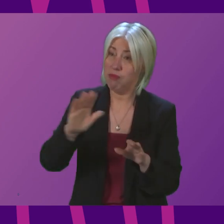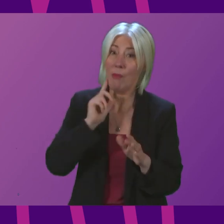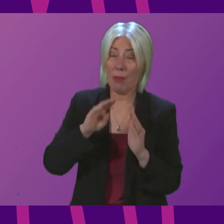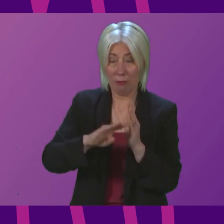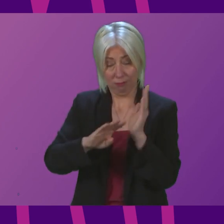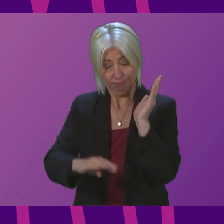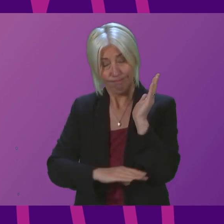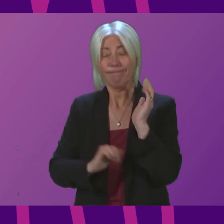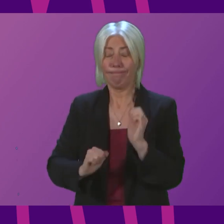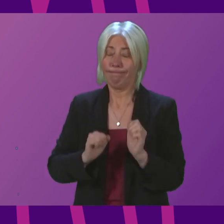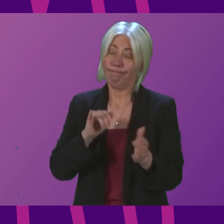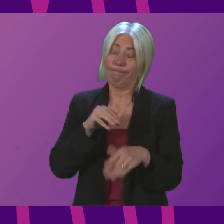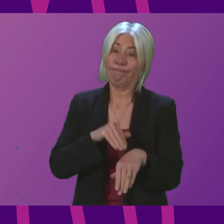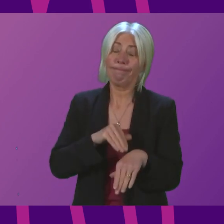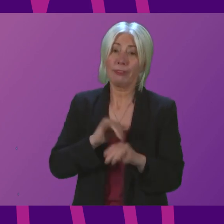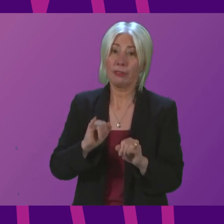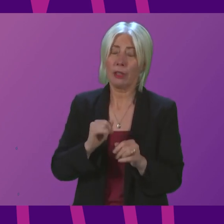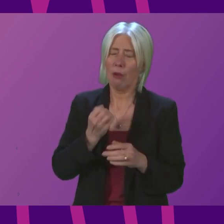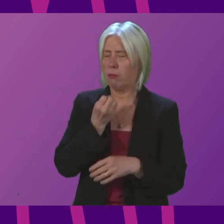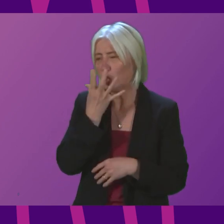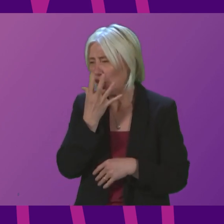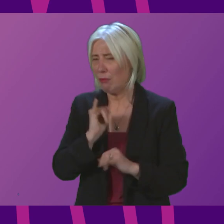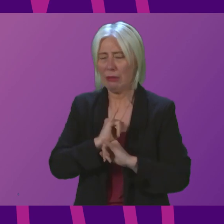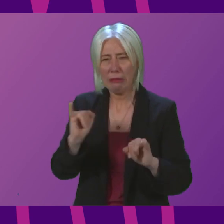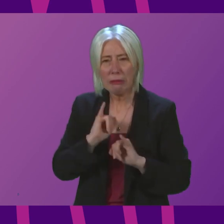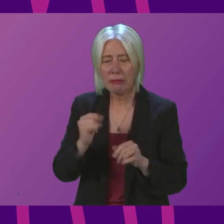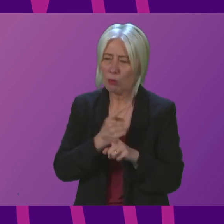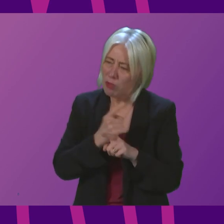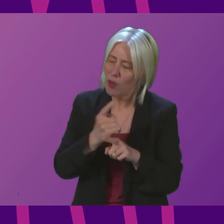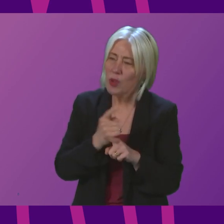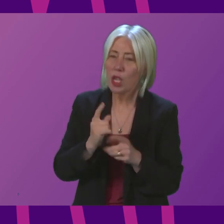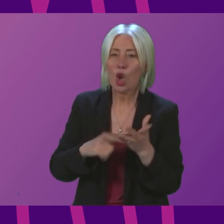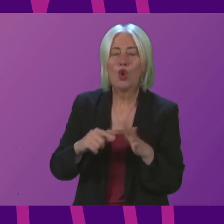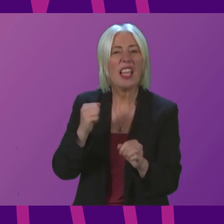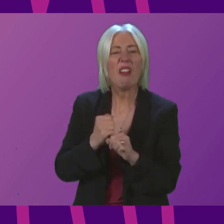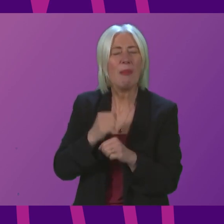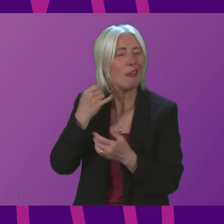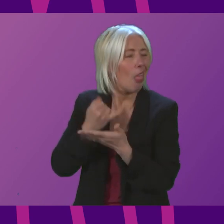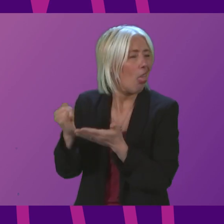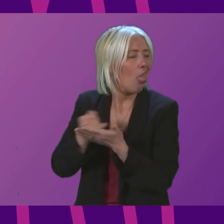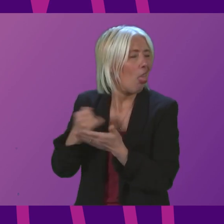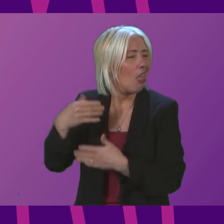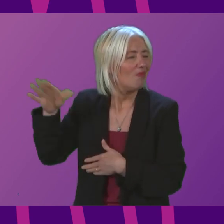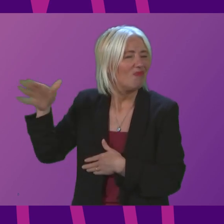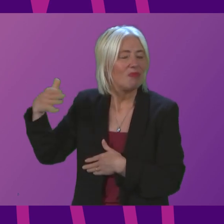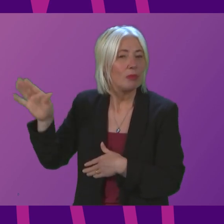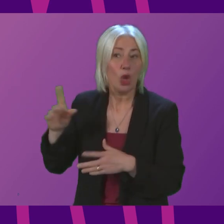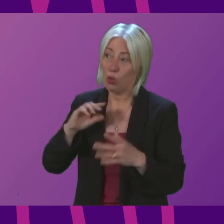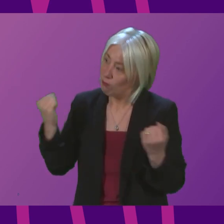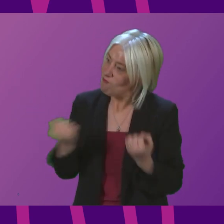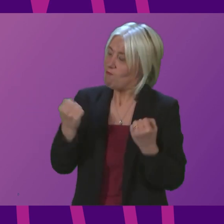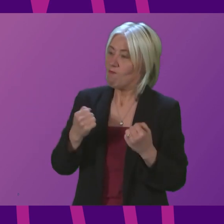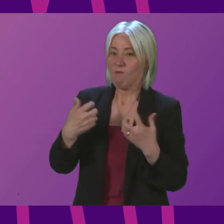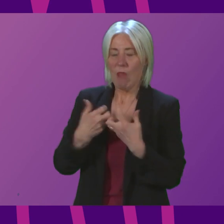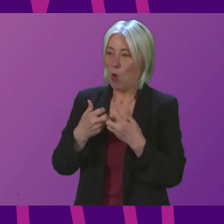It is shocking and shameful that week after week the UK Government has refused to take the direct and bold action needed to support